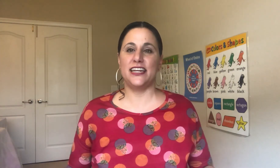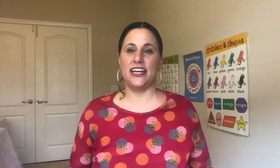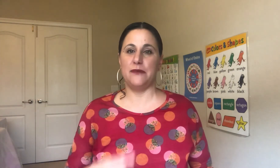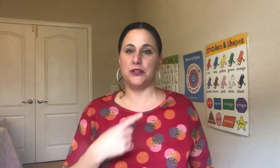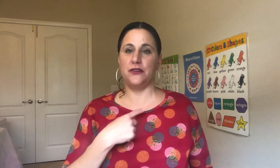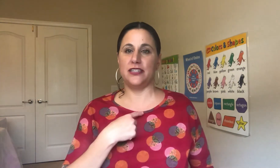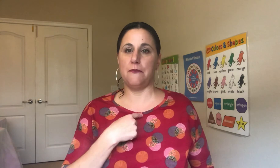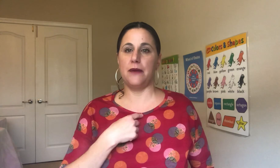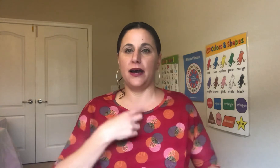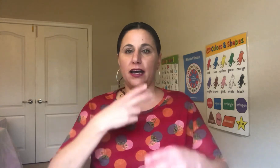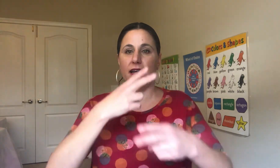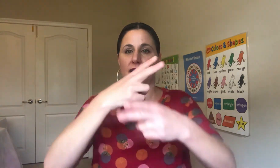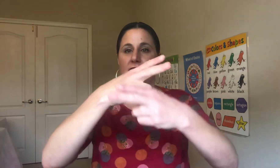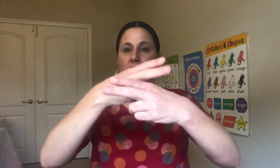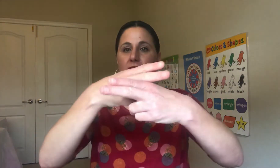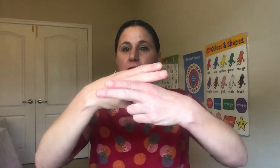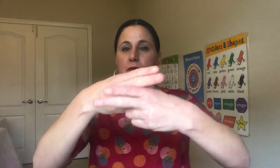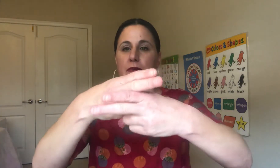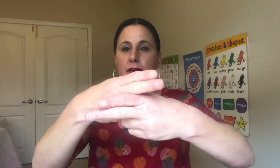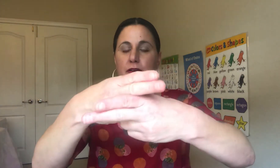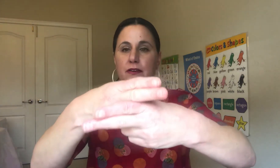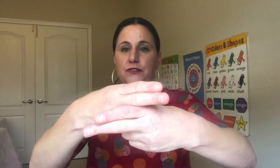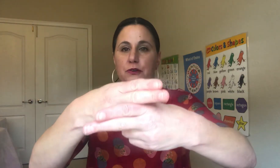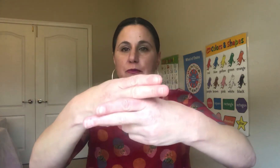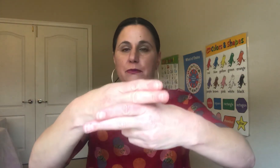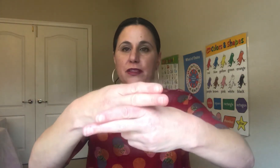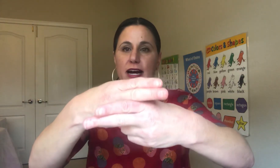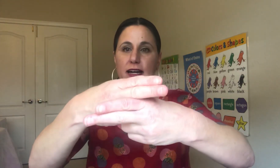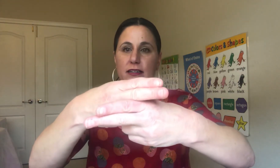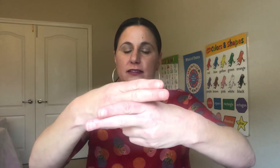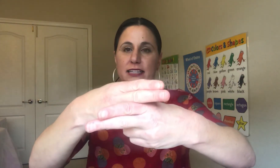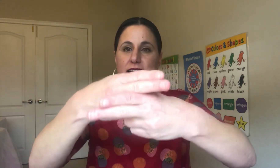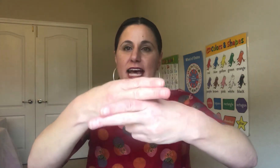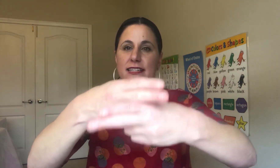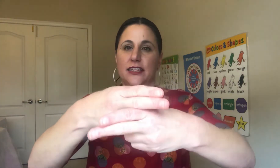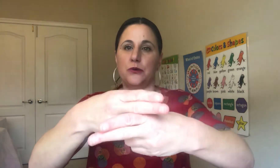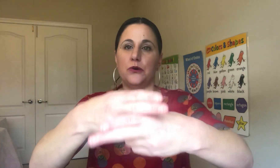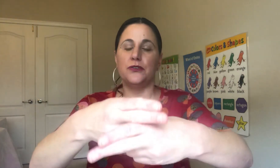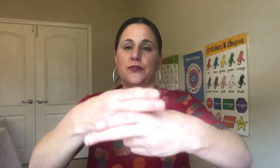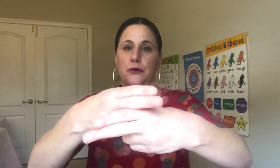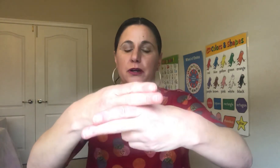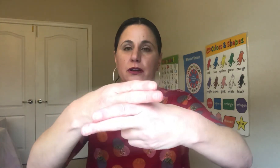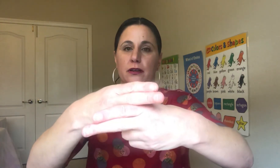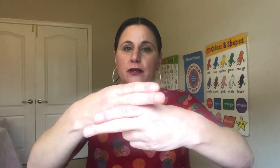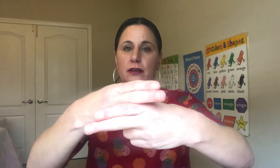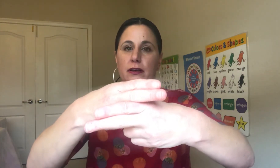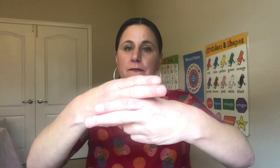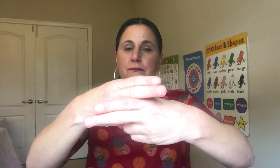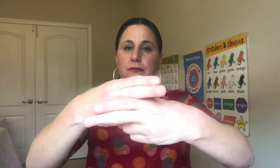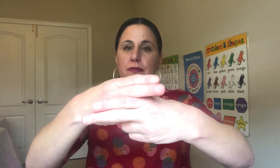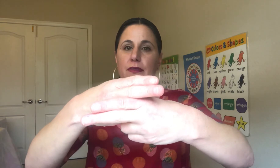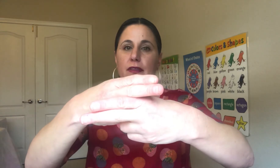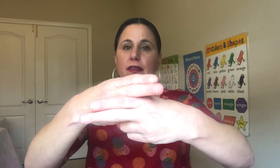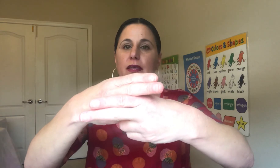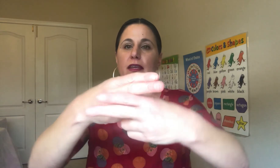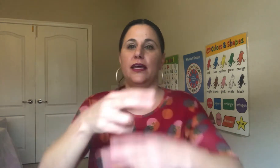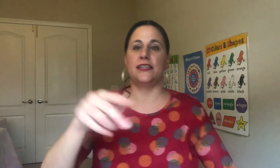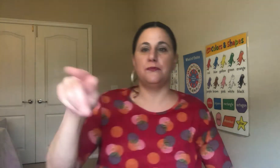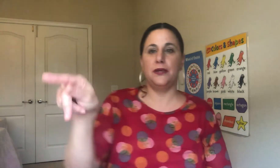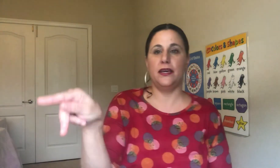say name so you can say my name if you remember that it's like an X that you hold forward is P